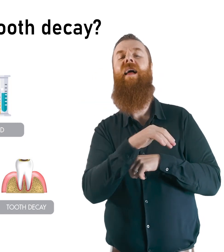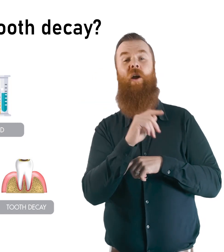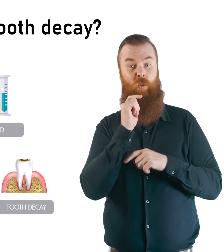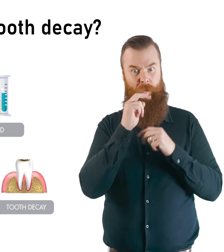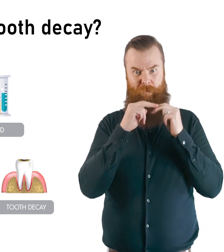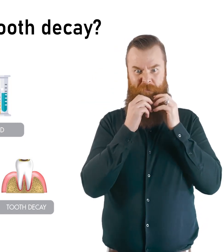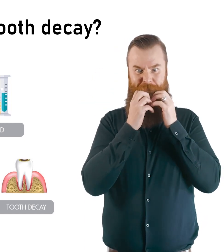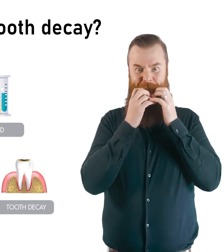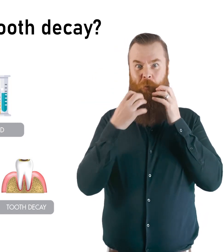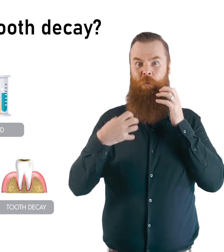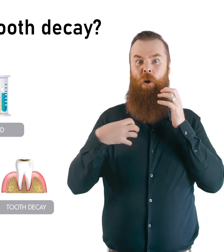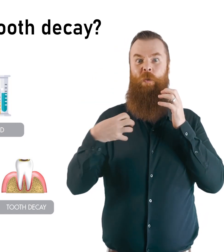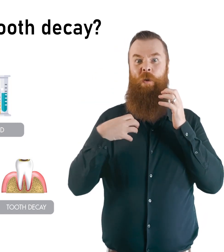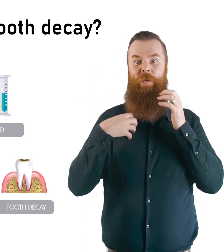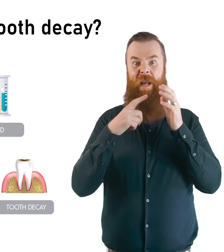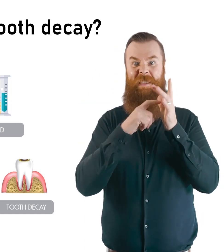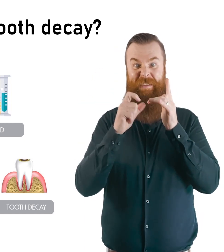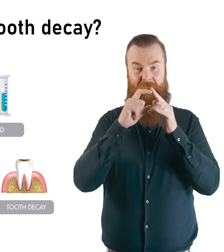over time they can cause tooth decay.